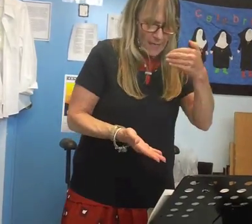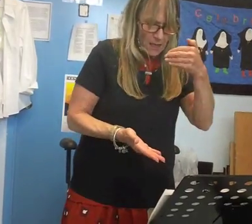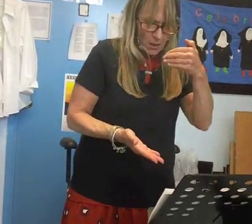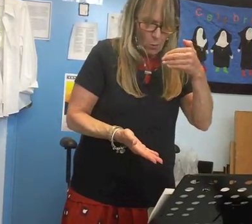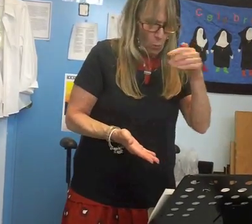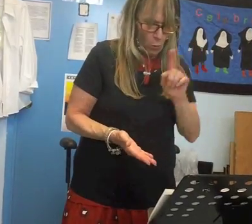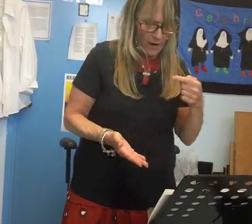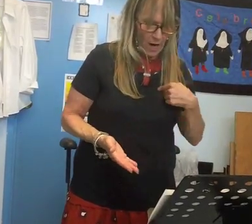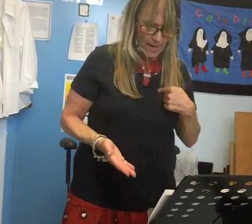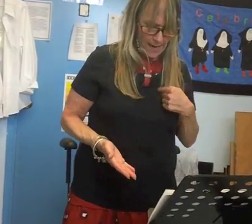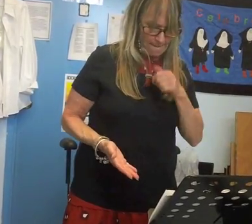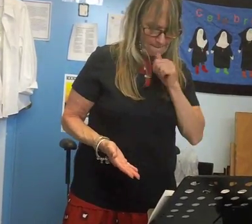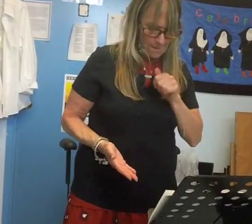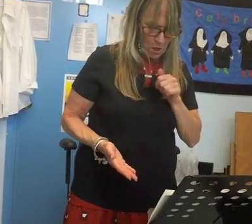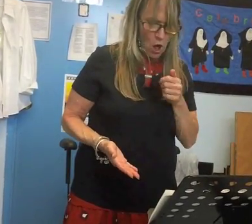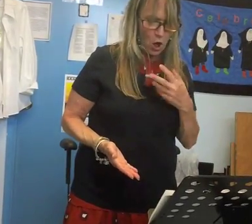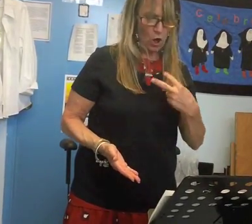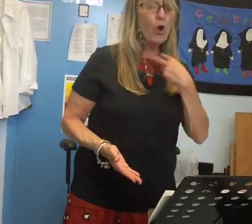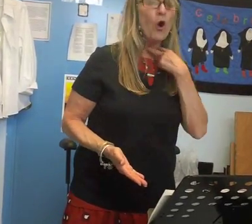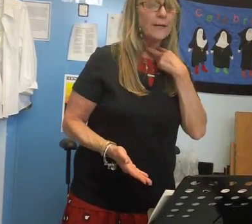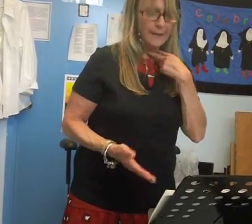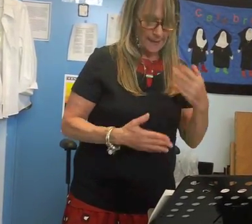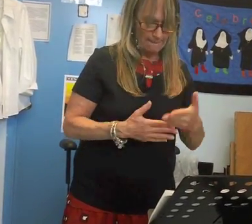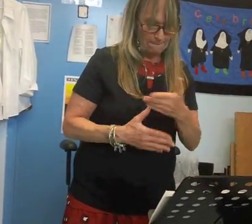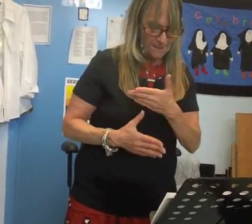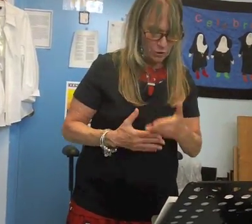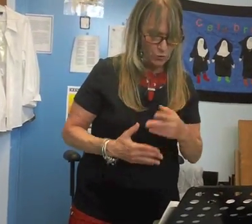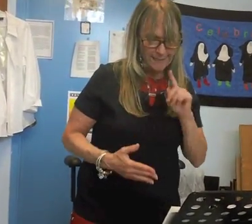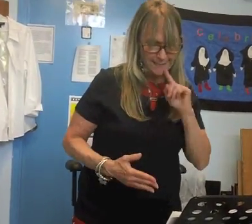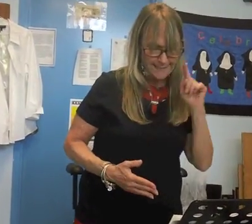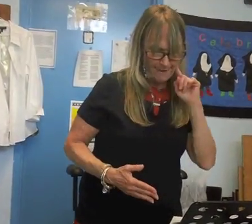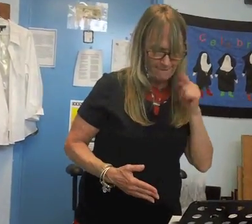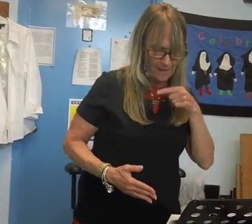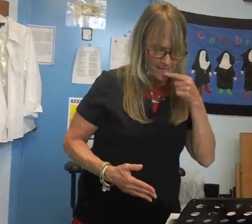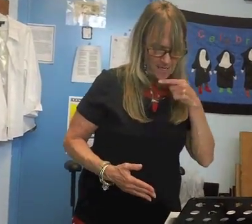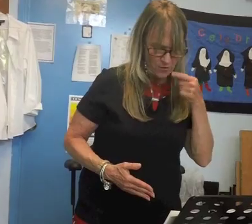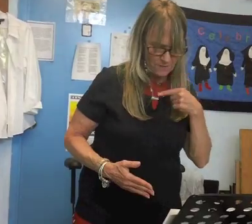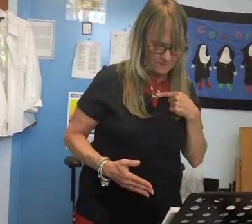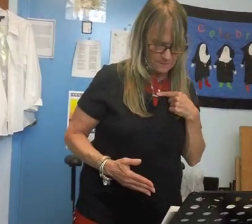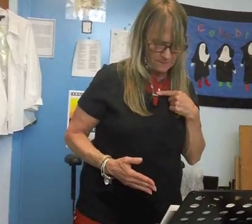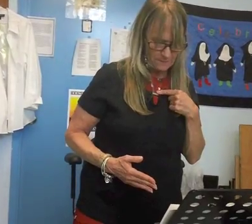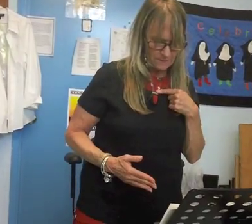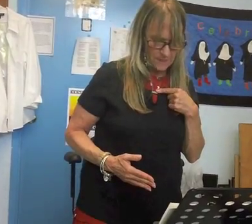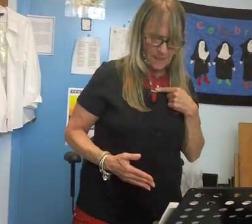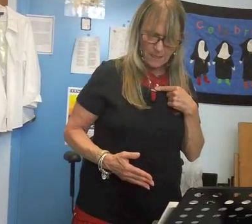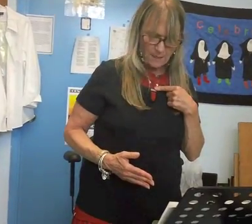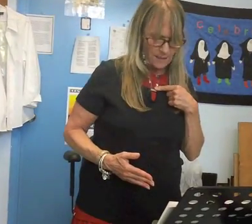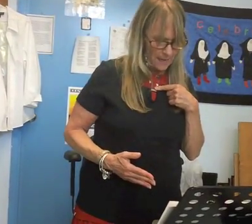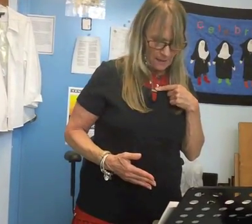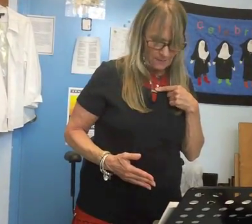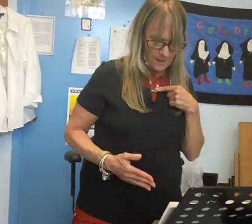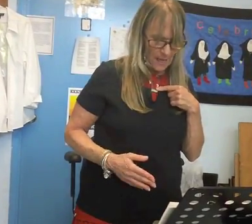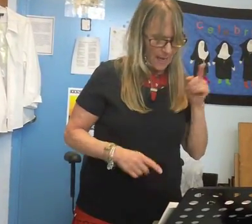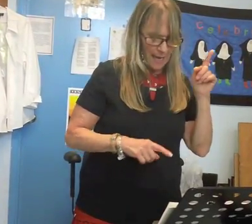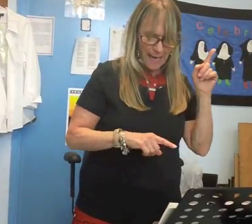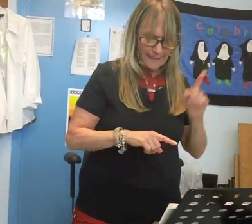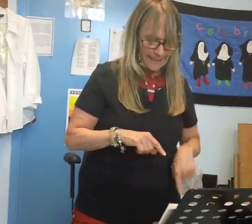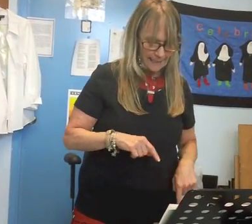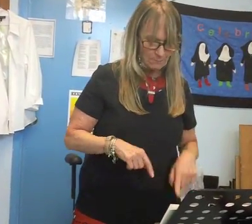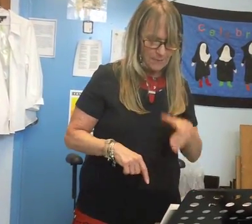where I am caught what between deaf and hearing now I can't be